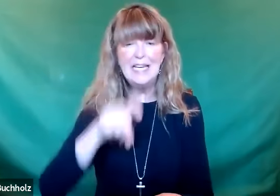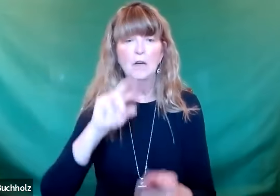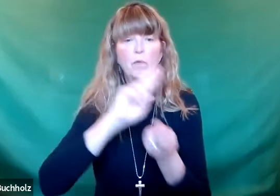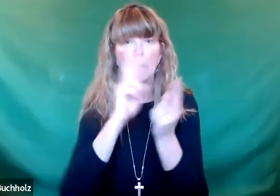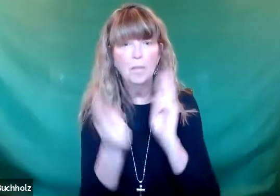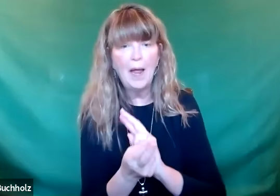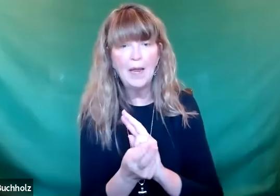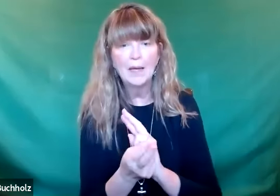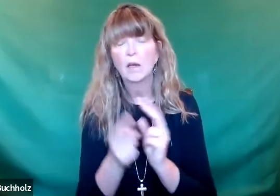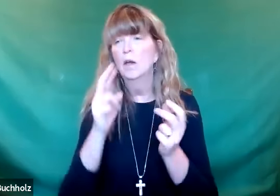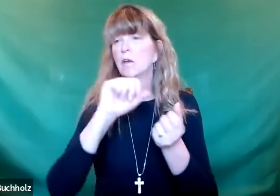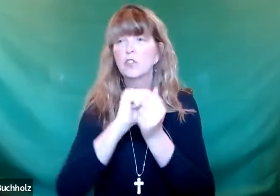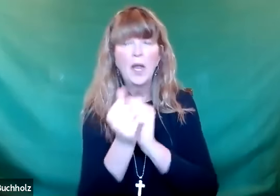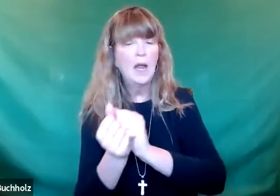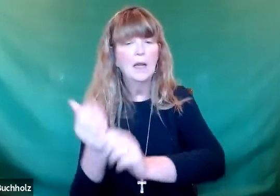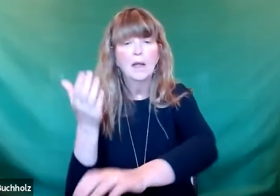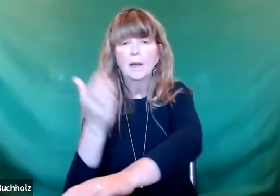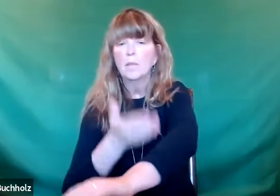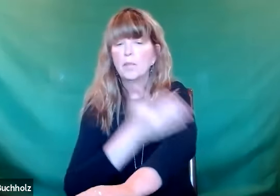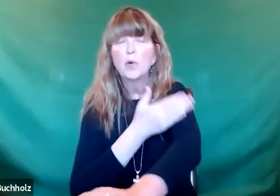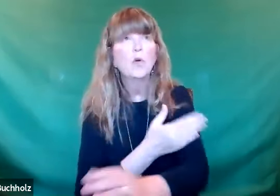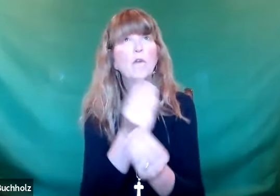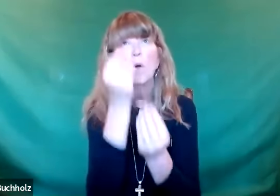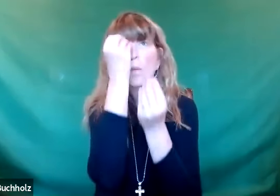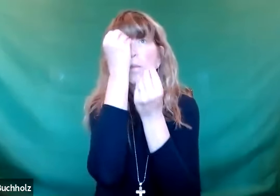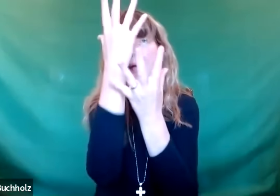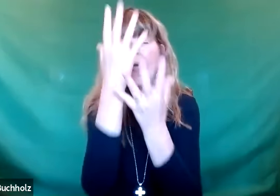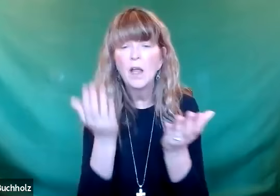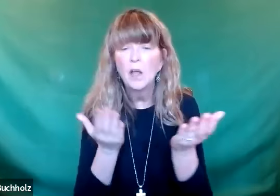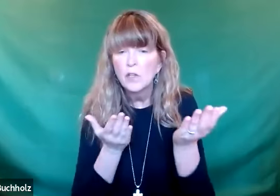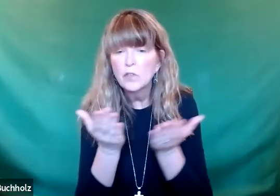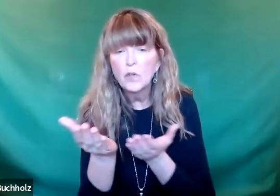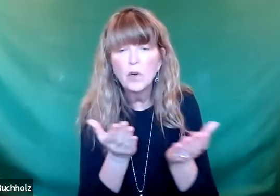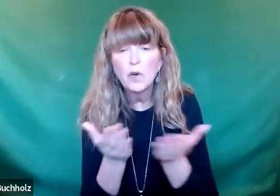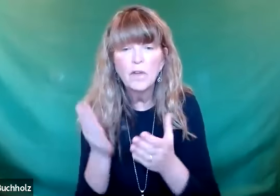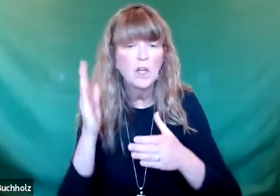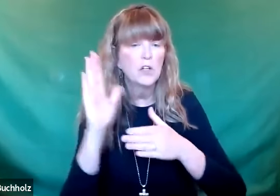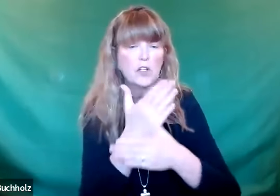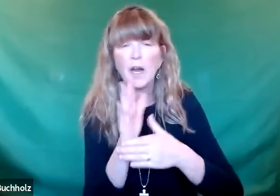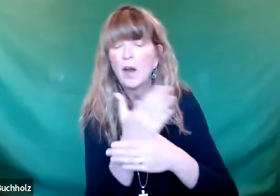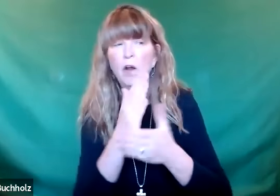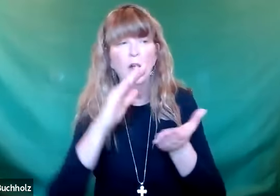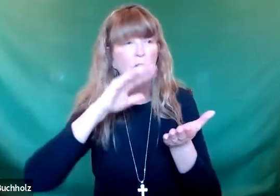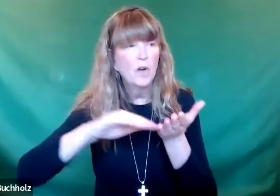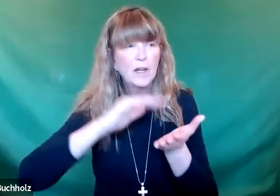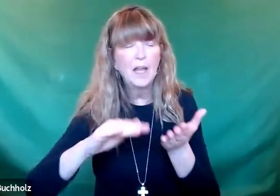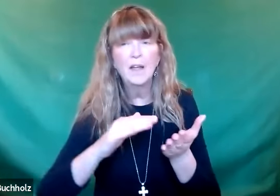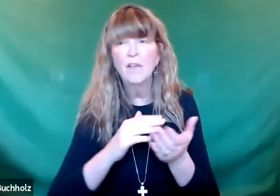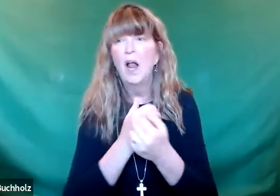if I need to repent, if I need to make improvements in my ability to